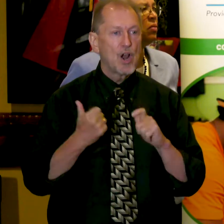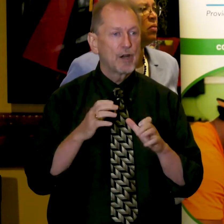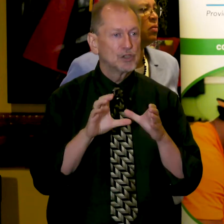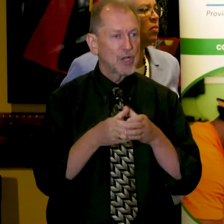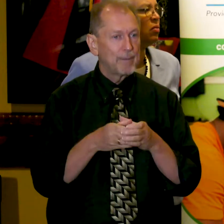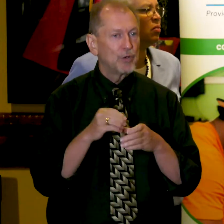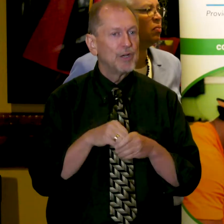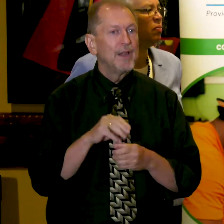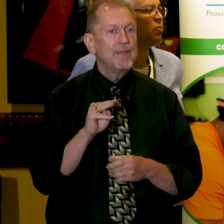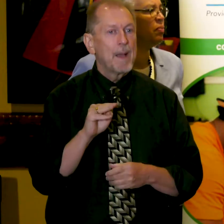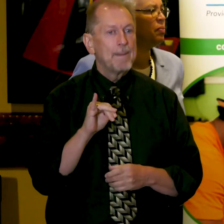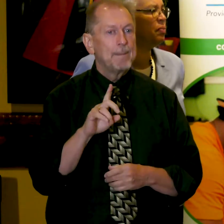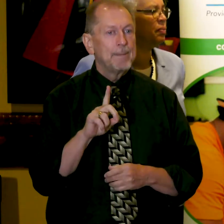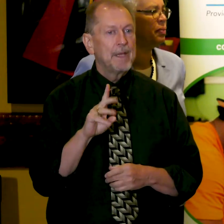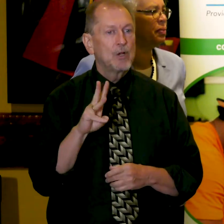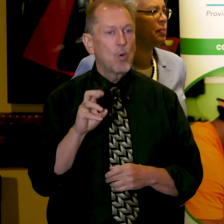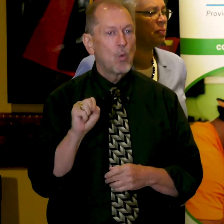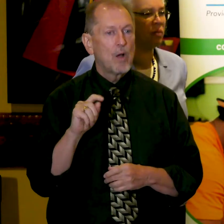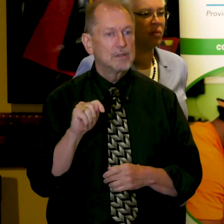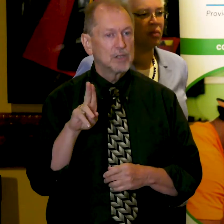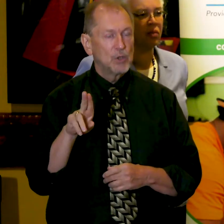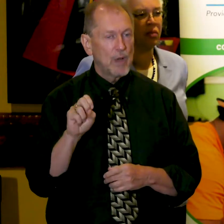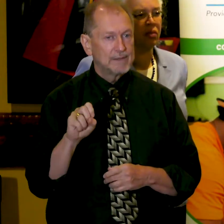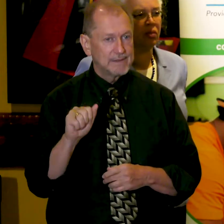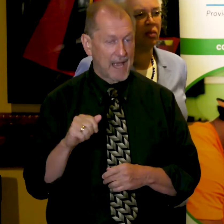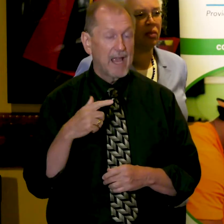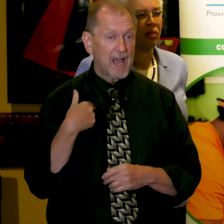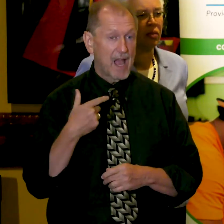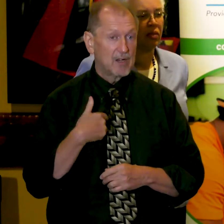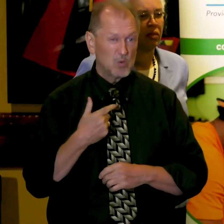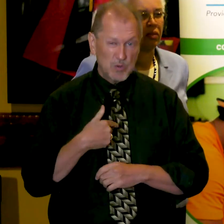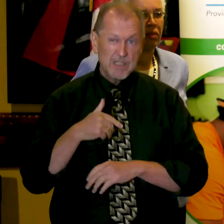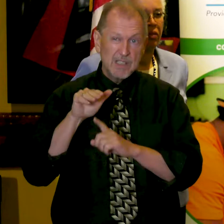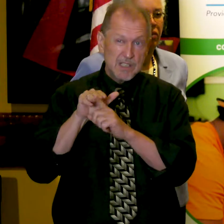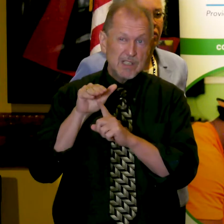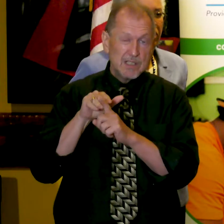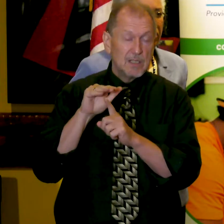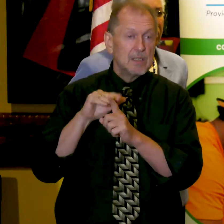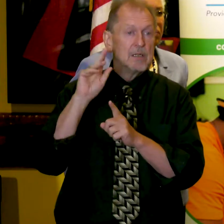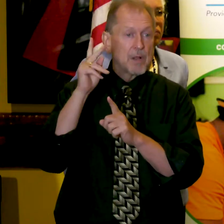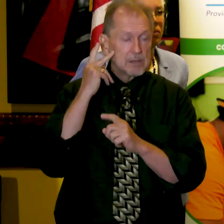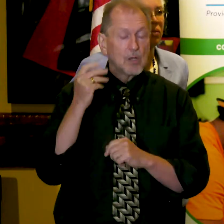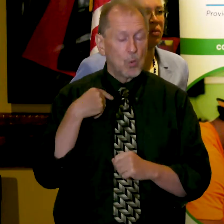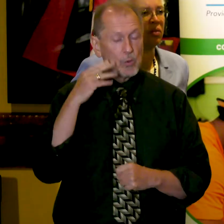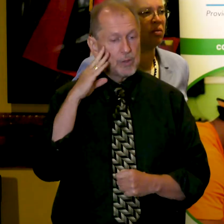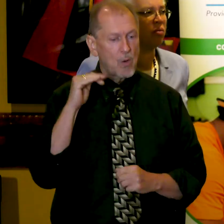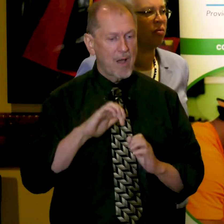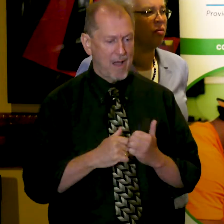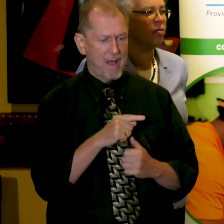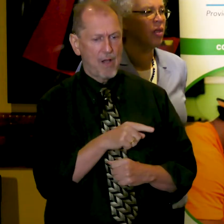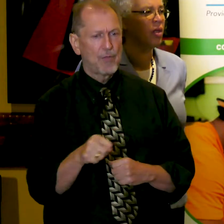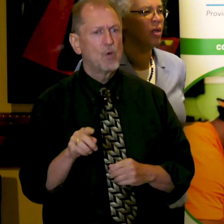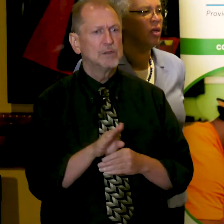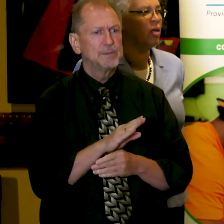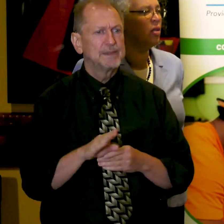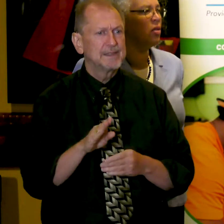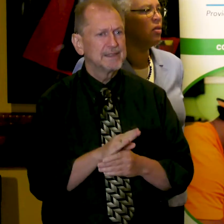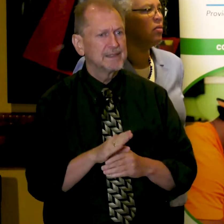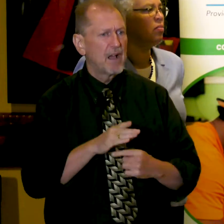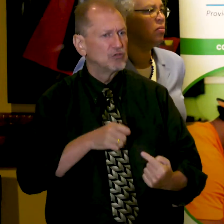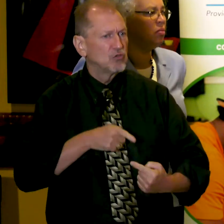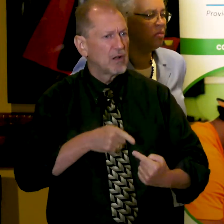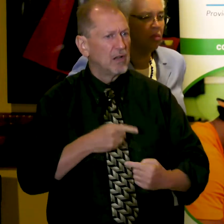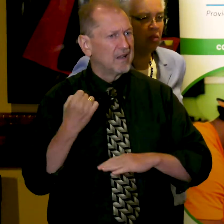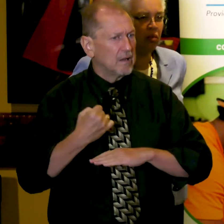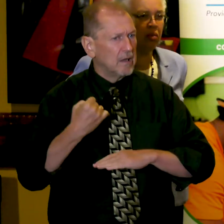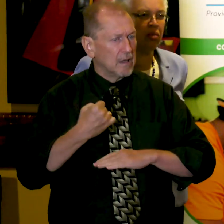so we've seen day to day how business has been struggling because of the pandemic but at the same time